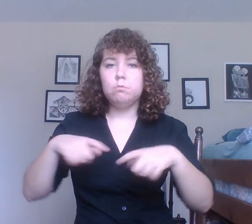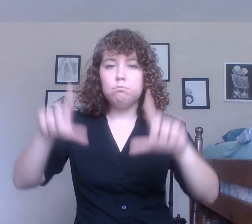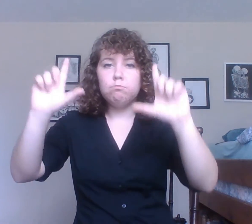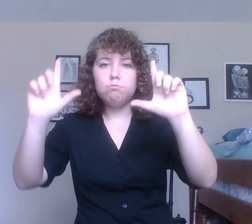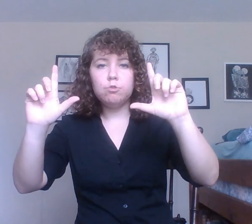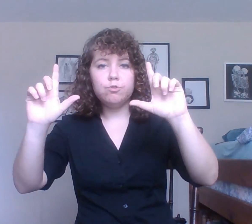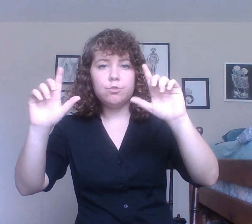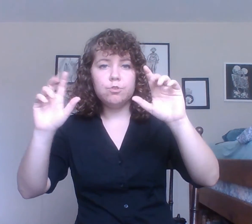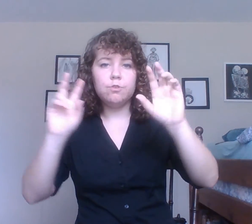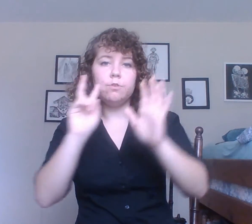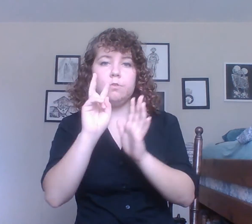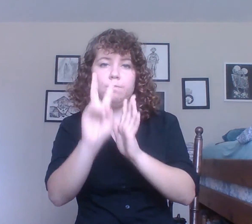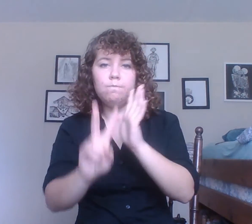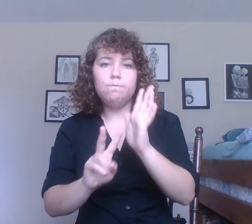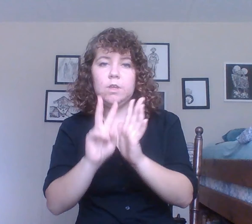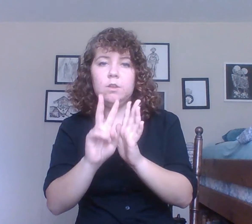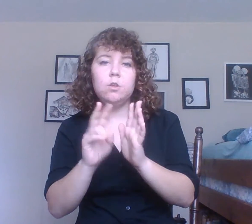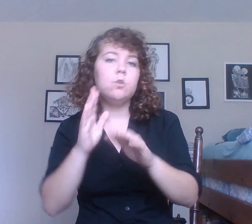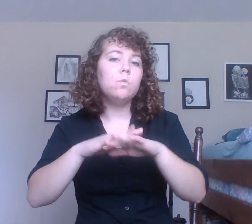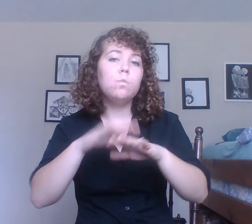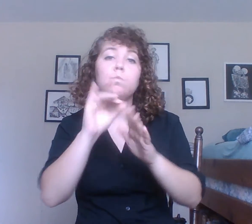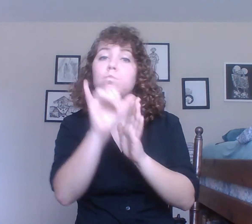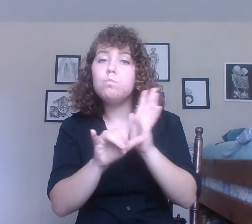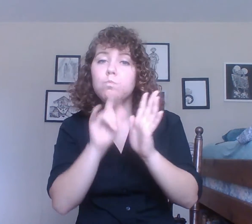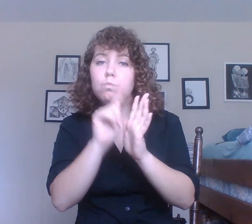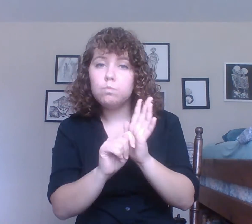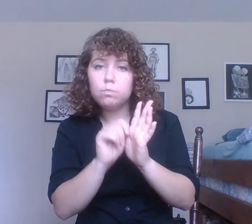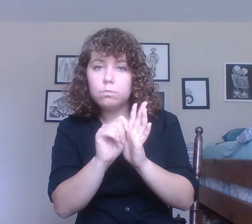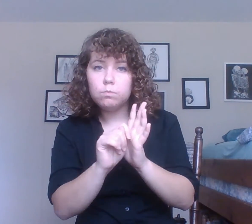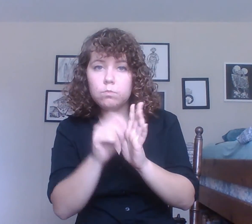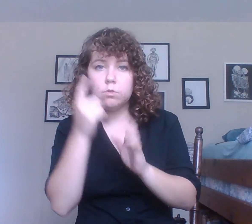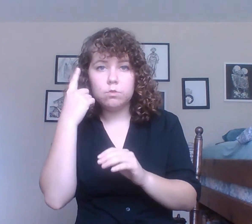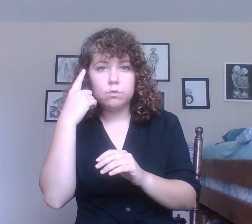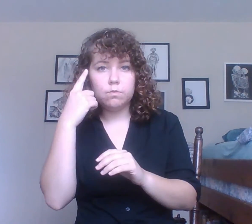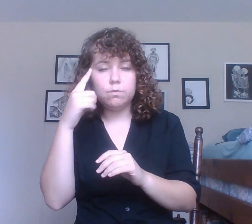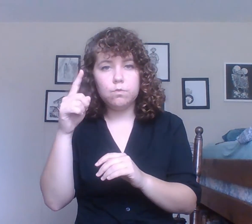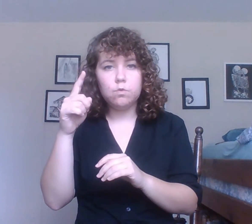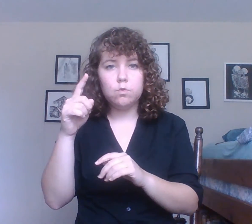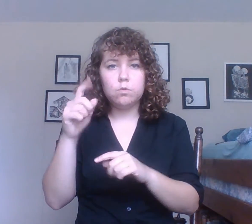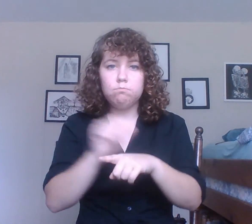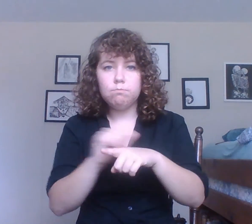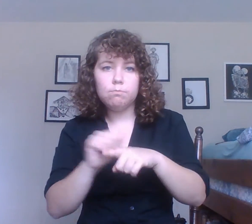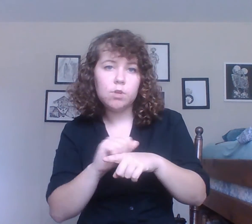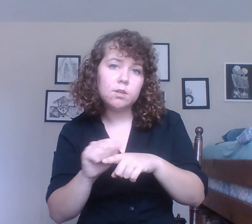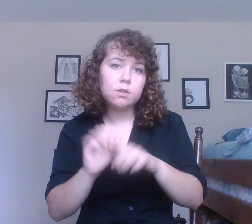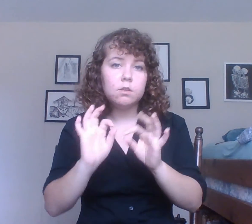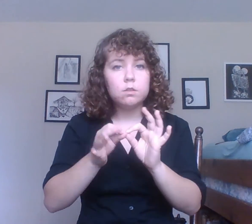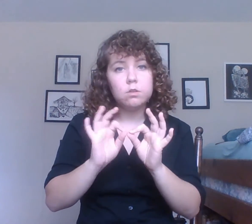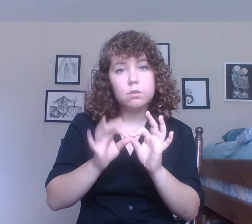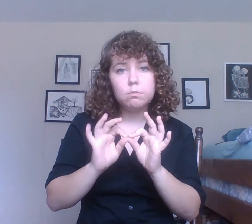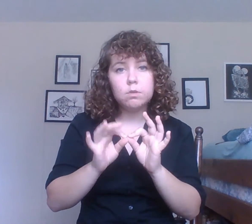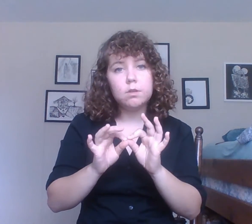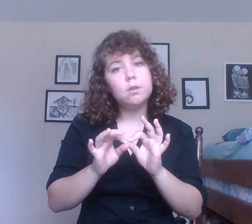am posting videos on YouTube for a practice interpreting